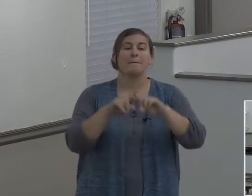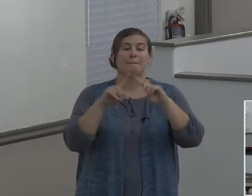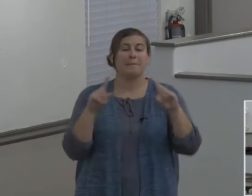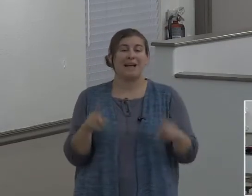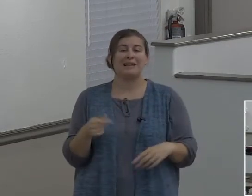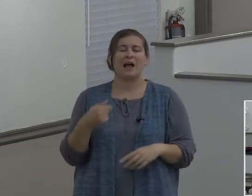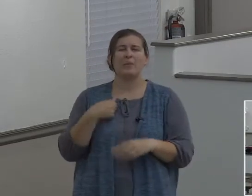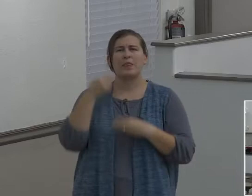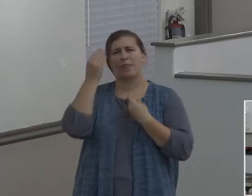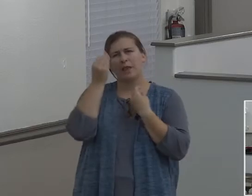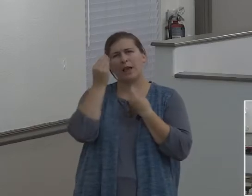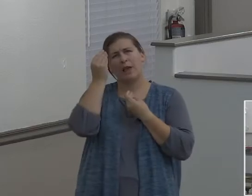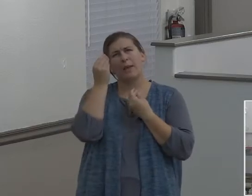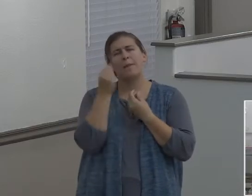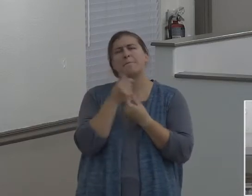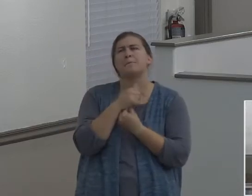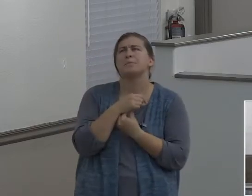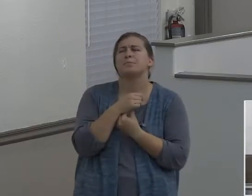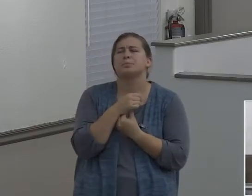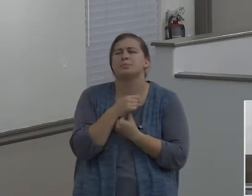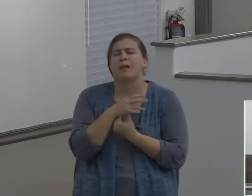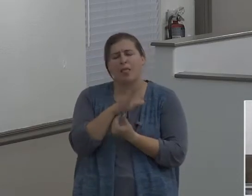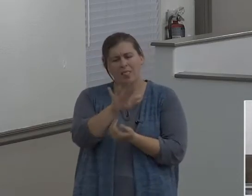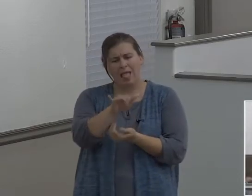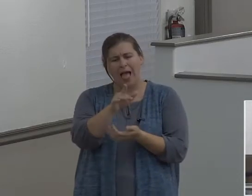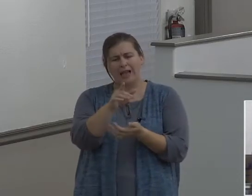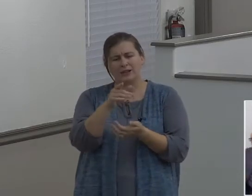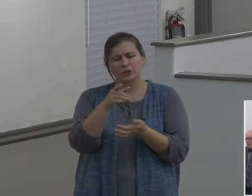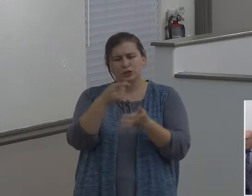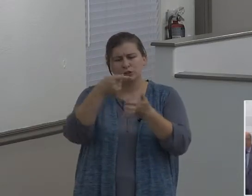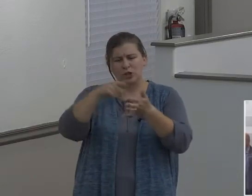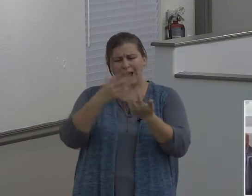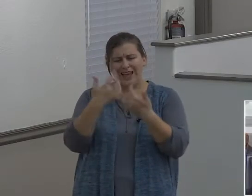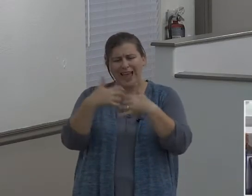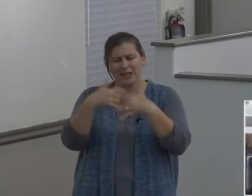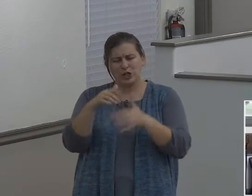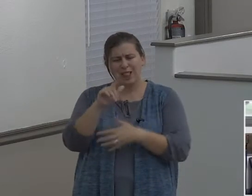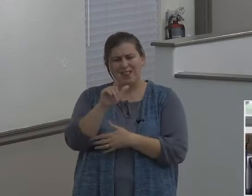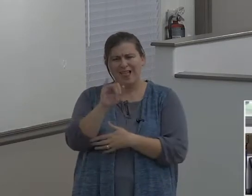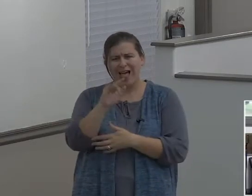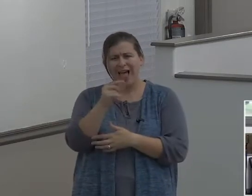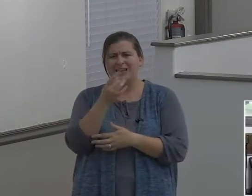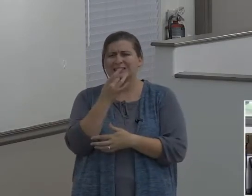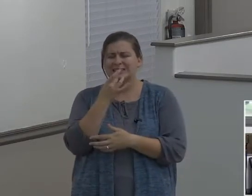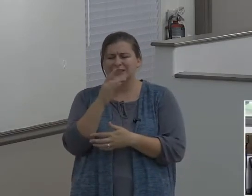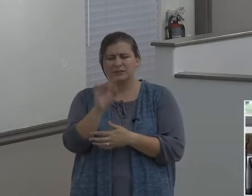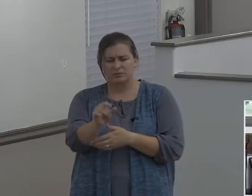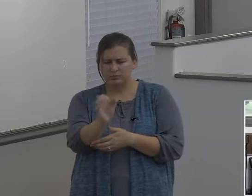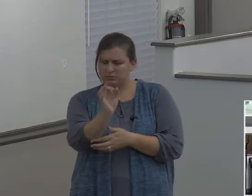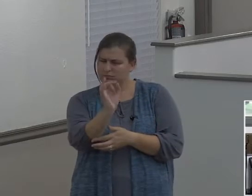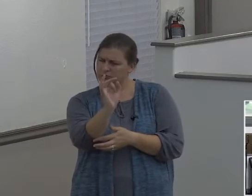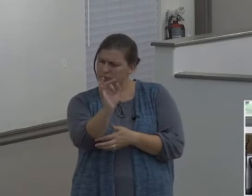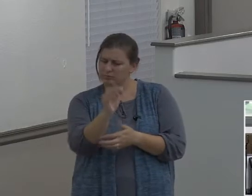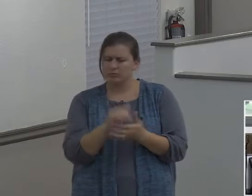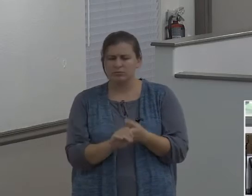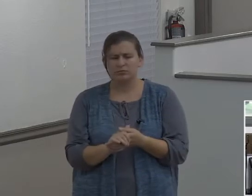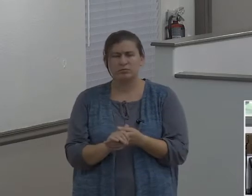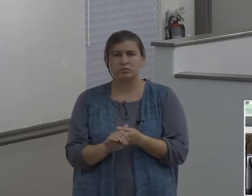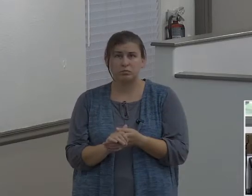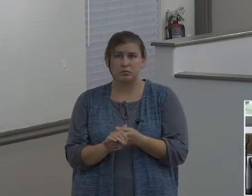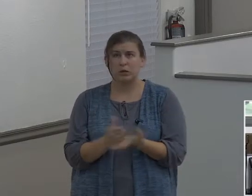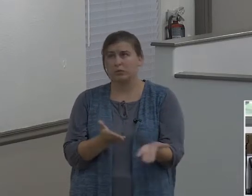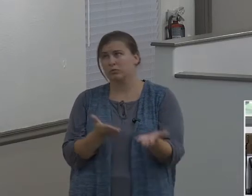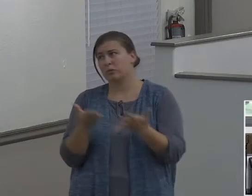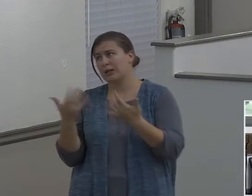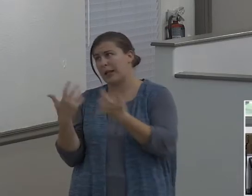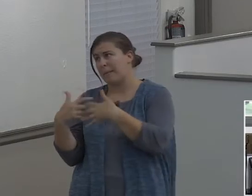this. You know what that check engine light is like? You know what happens when it goes off and then you go to the mechanic, oh yeah, it's just this, and